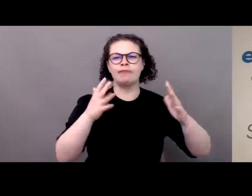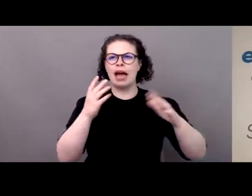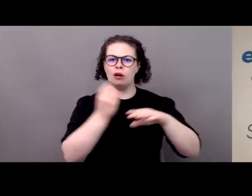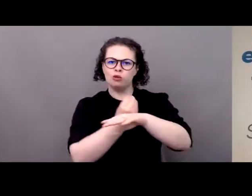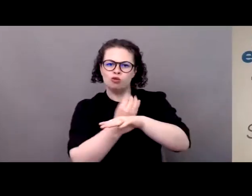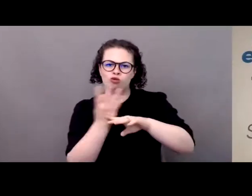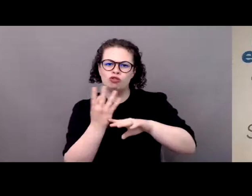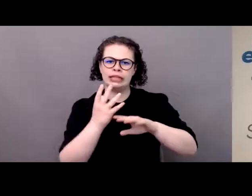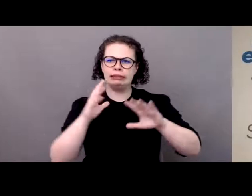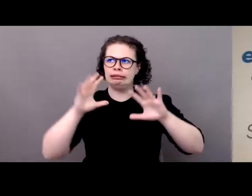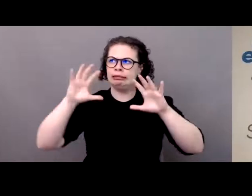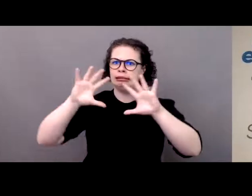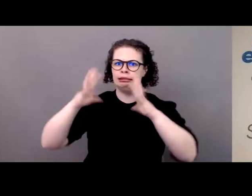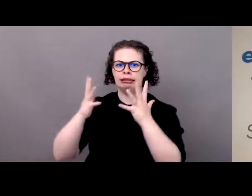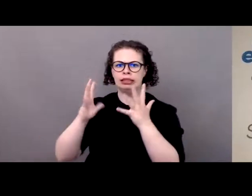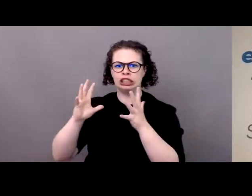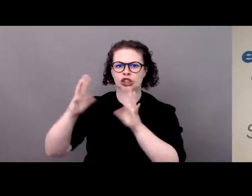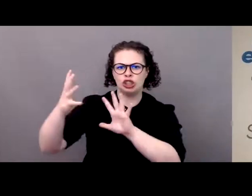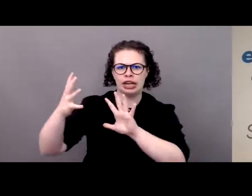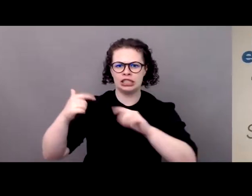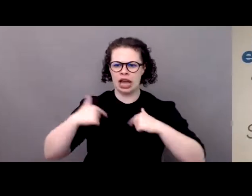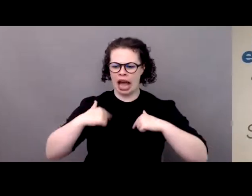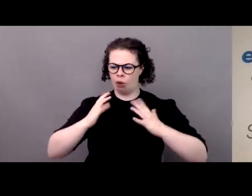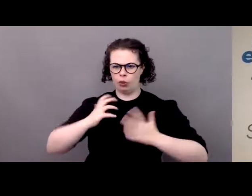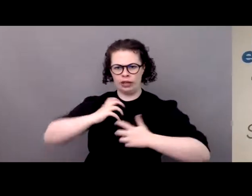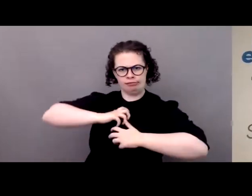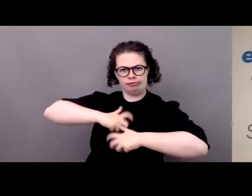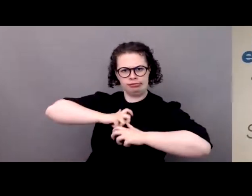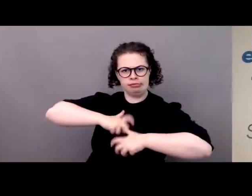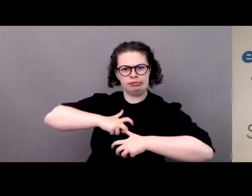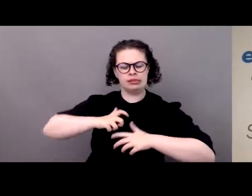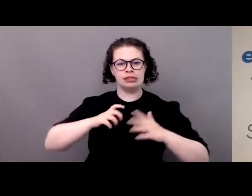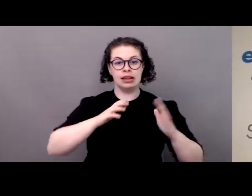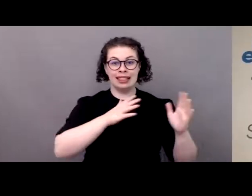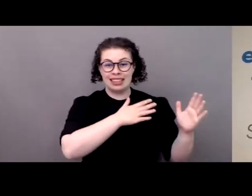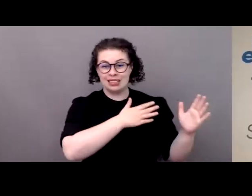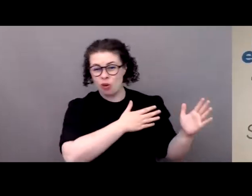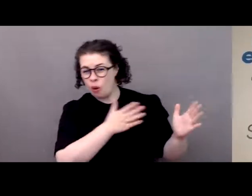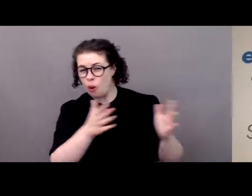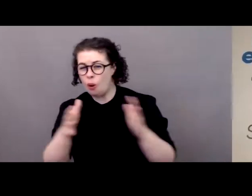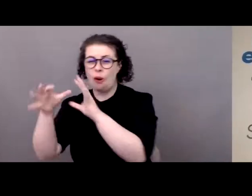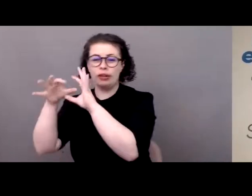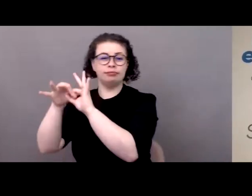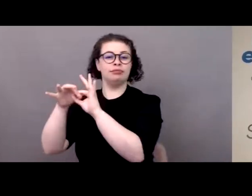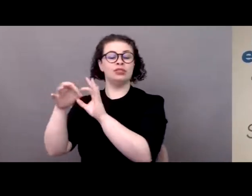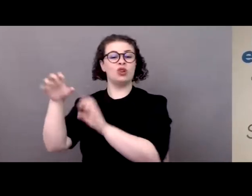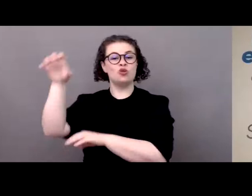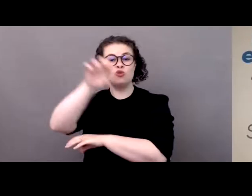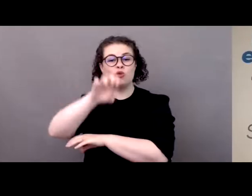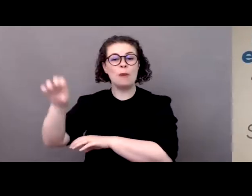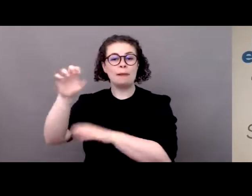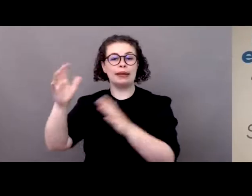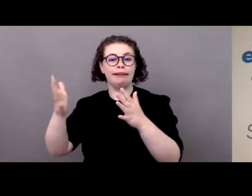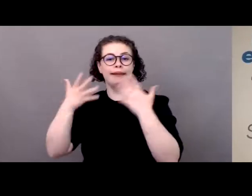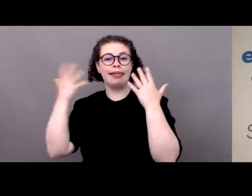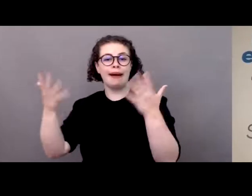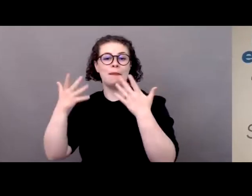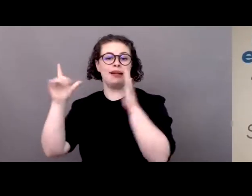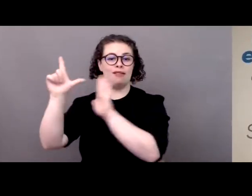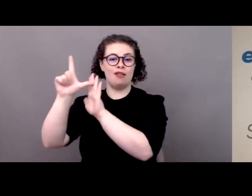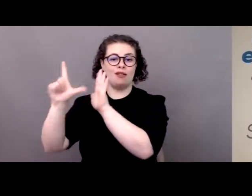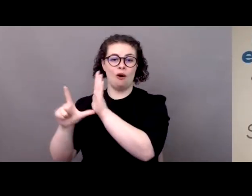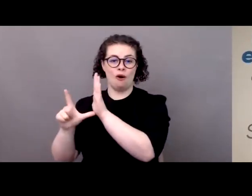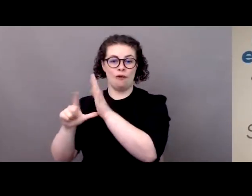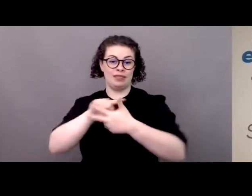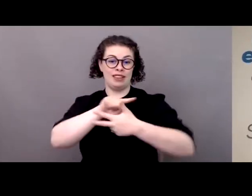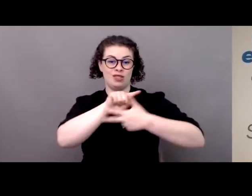this is part of the overall framework that is linked to the european climate law and i will very briefly touch three pillars environmental economic